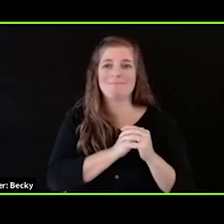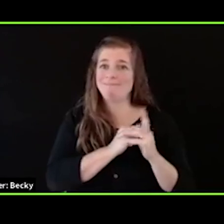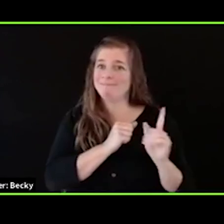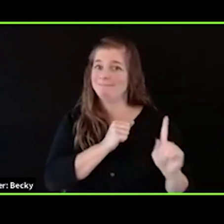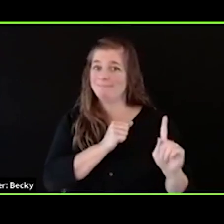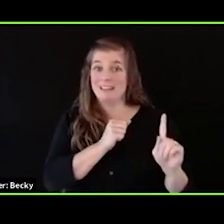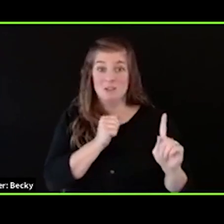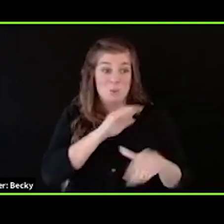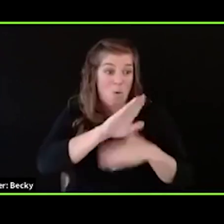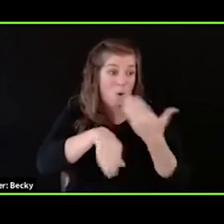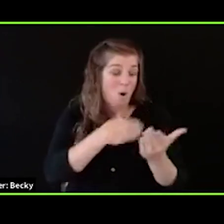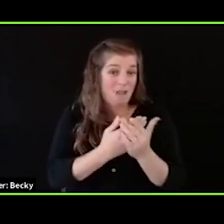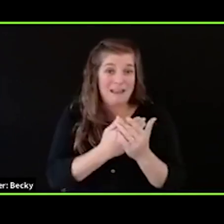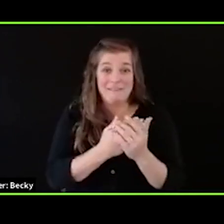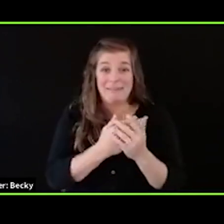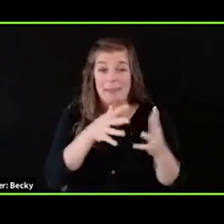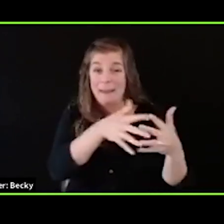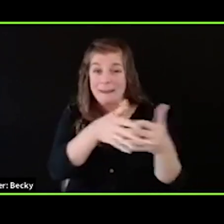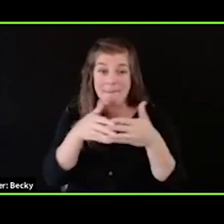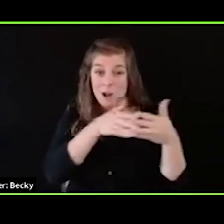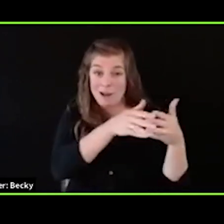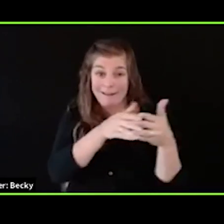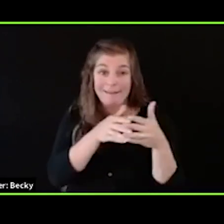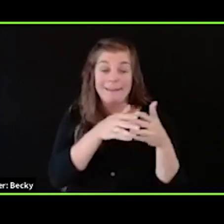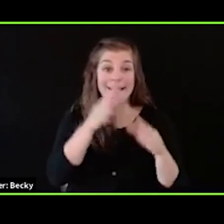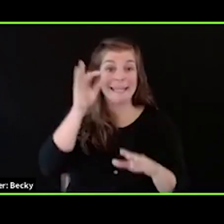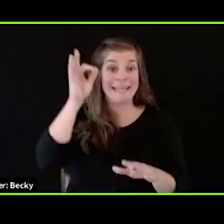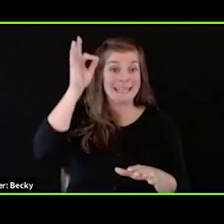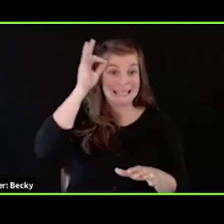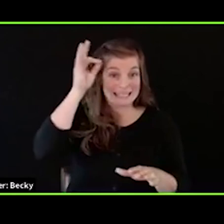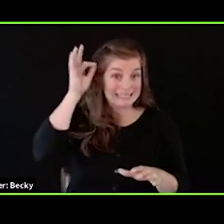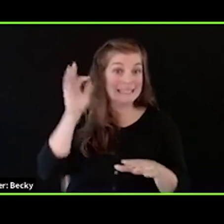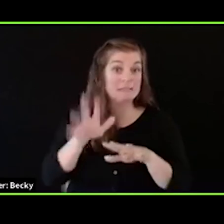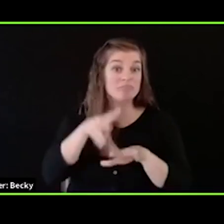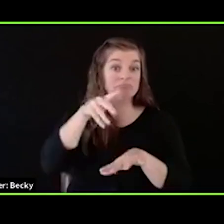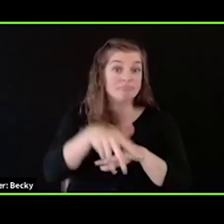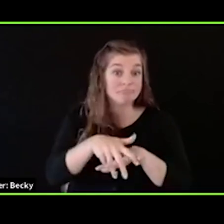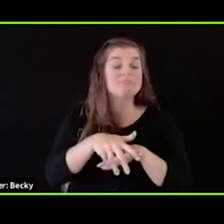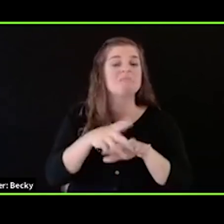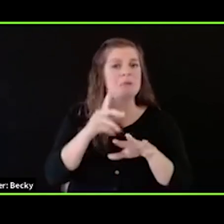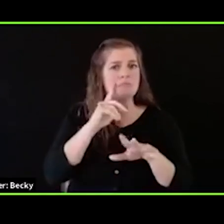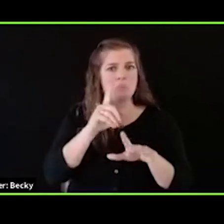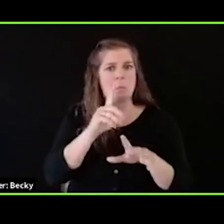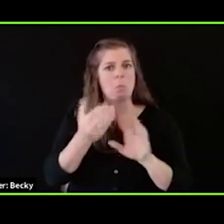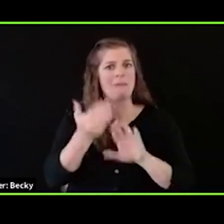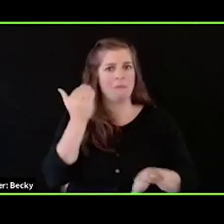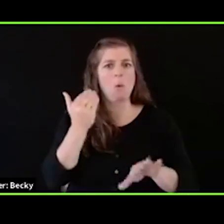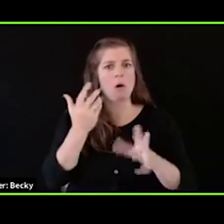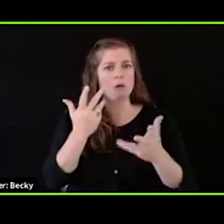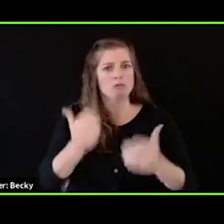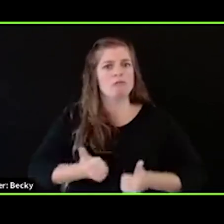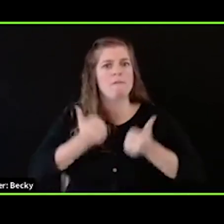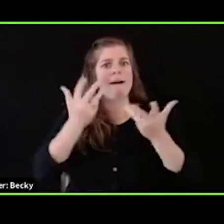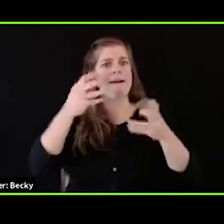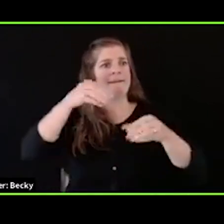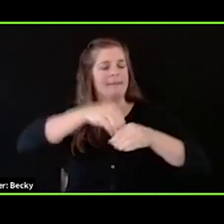lineages which used to flourish here in the San Francisco Bay Area. Muwekma means the